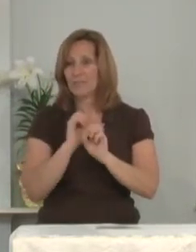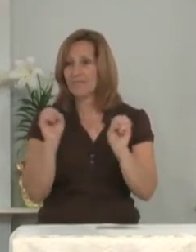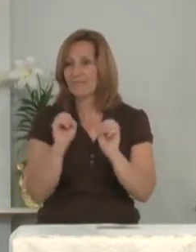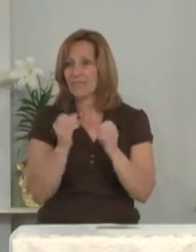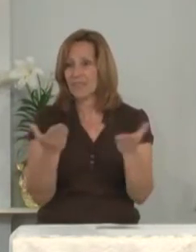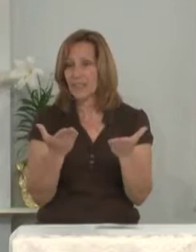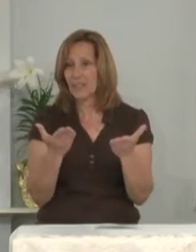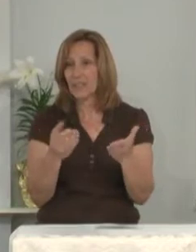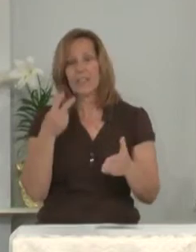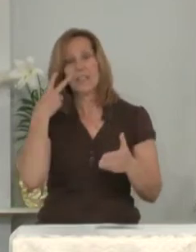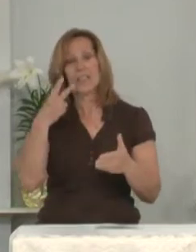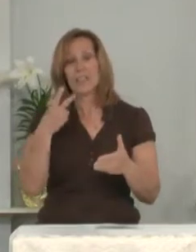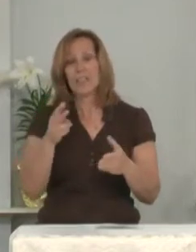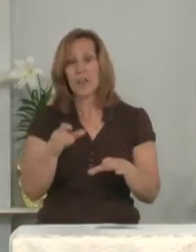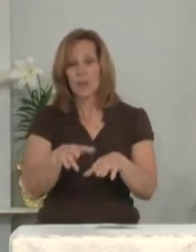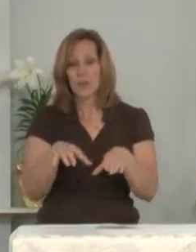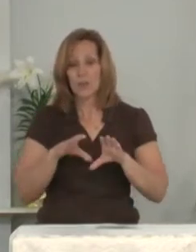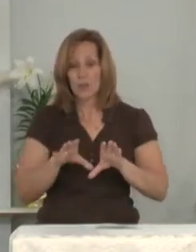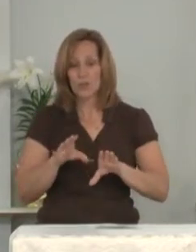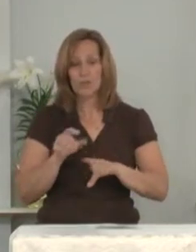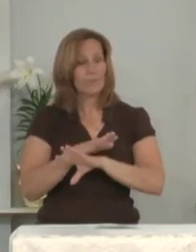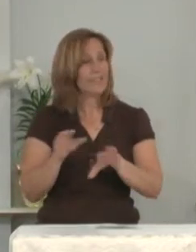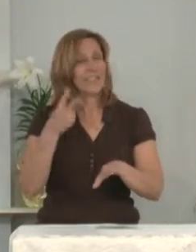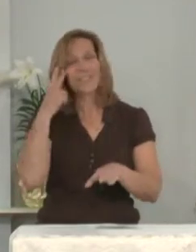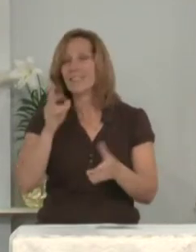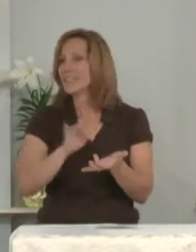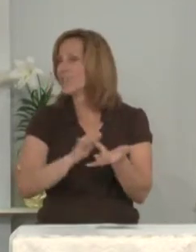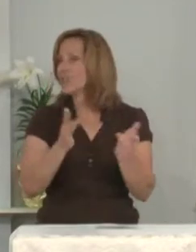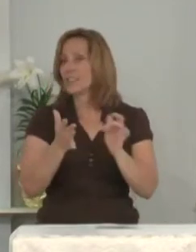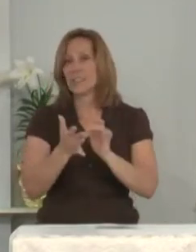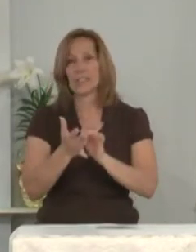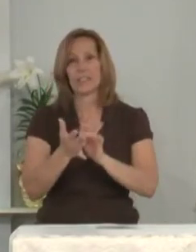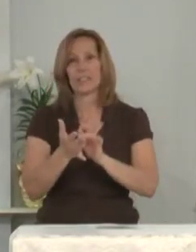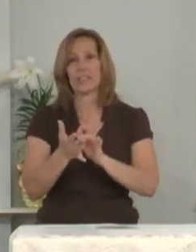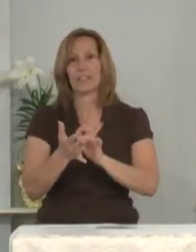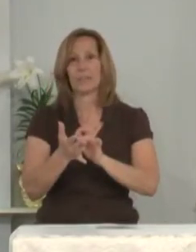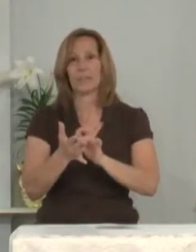They saw the tomb but they did not see Jesus.